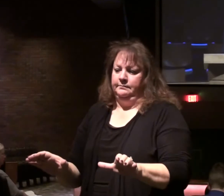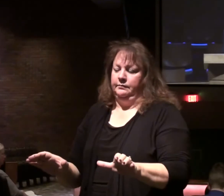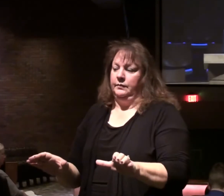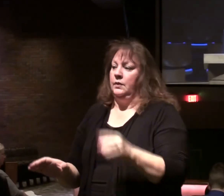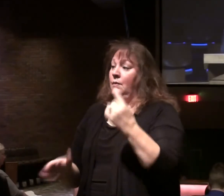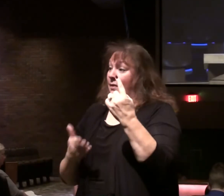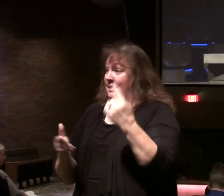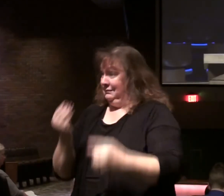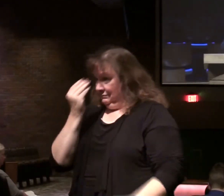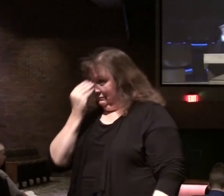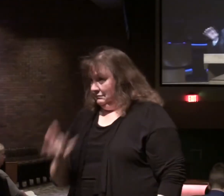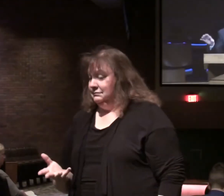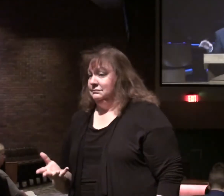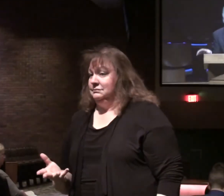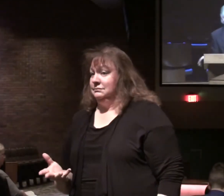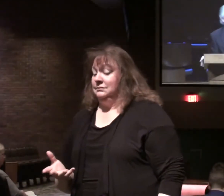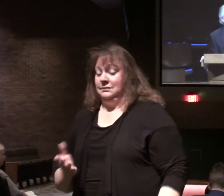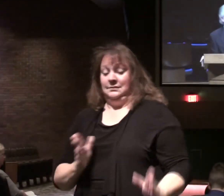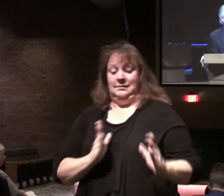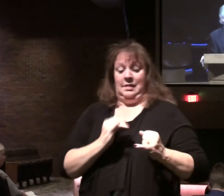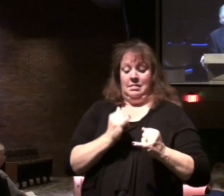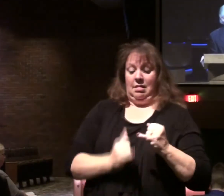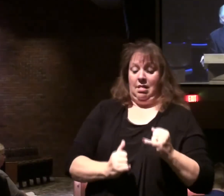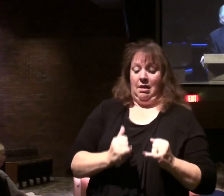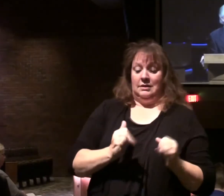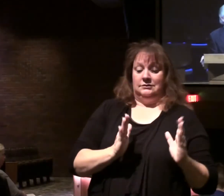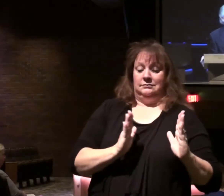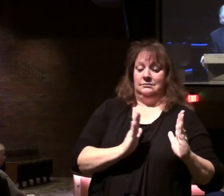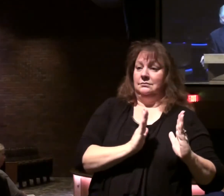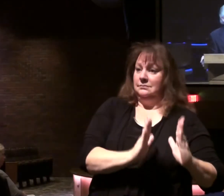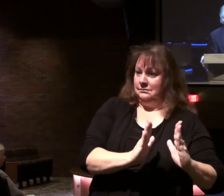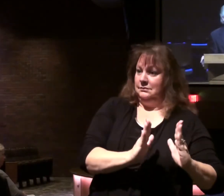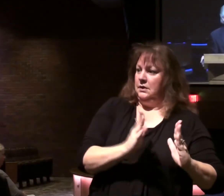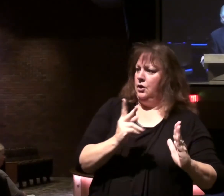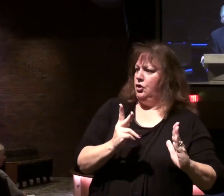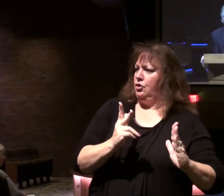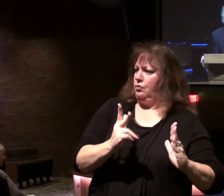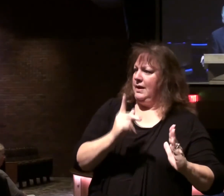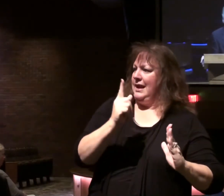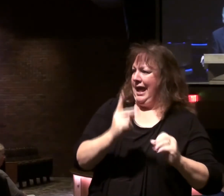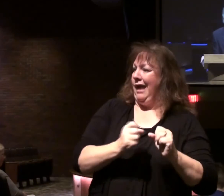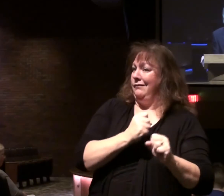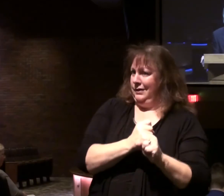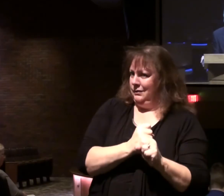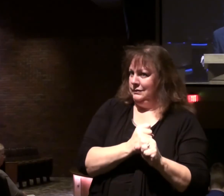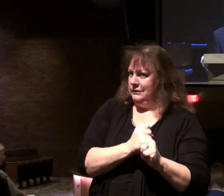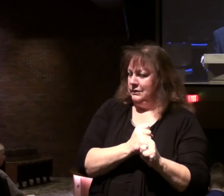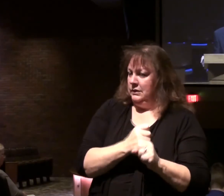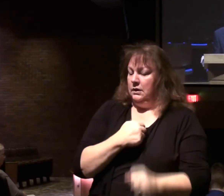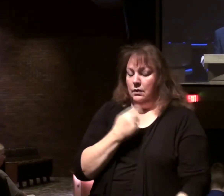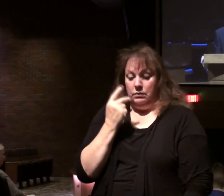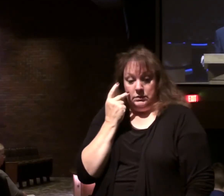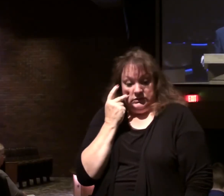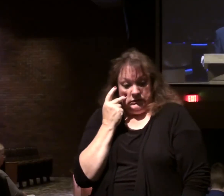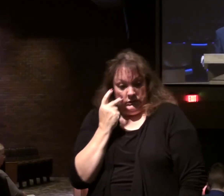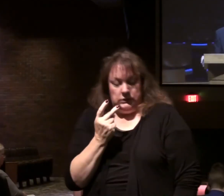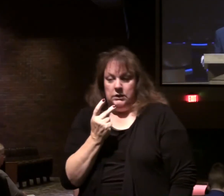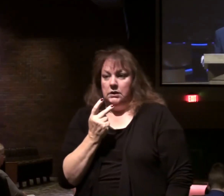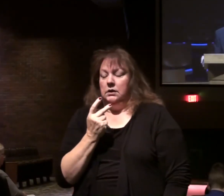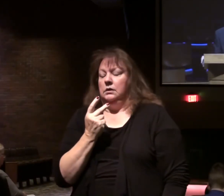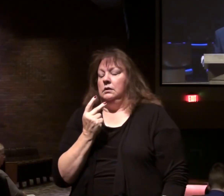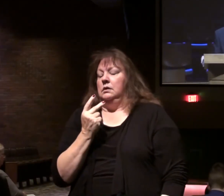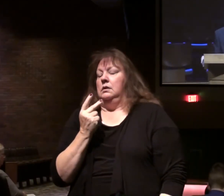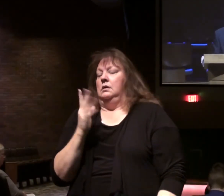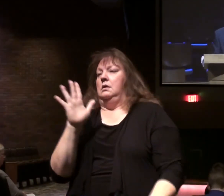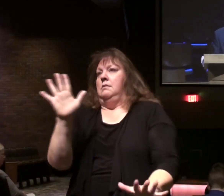thing we want to note, this last three and a half years, we'll see an outbreak